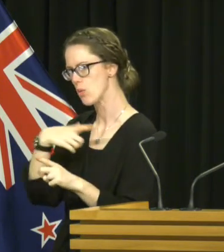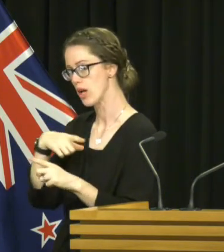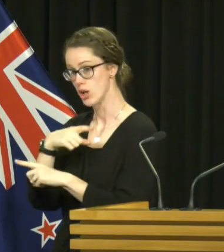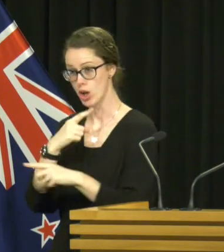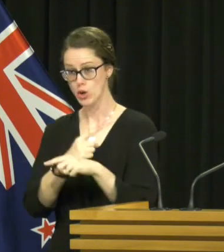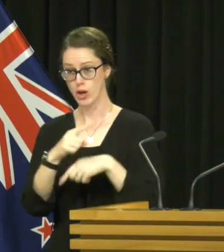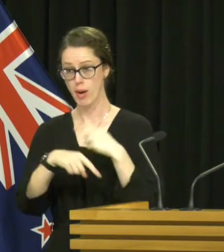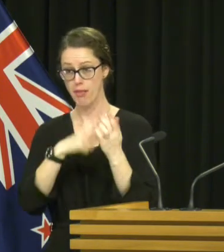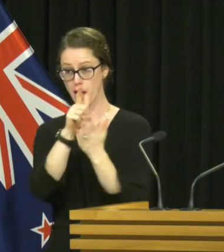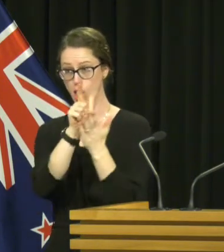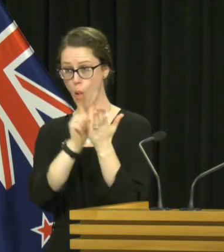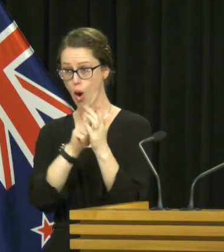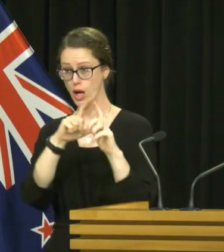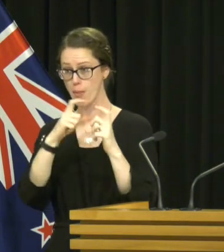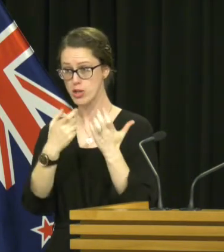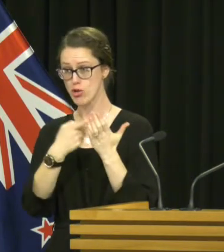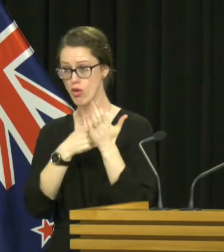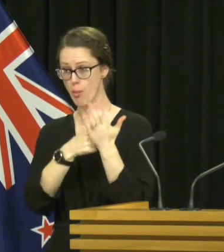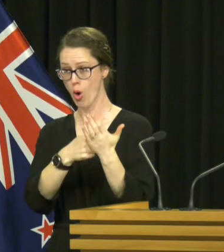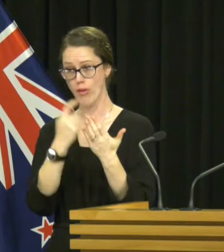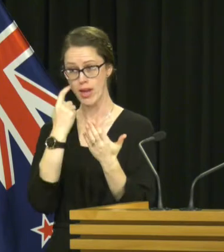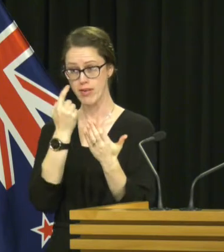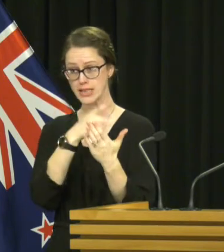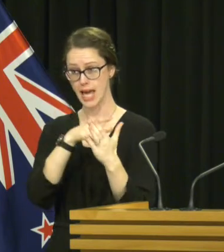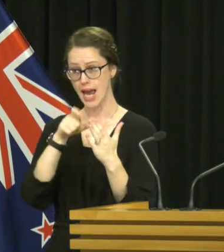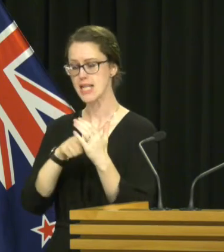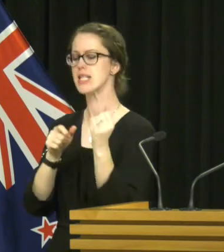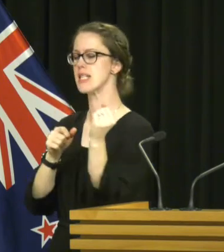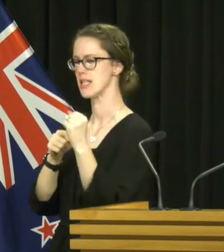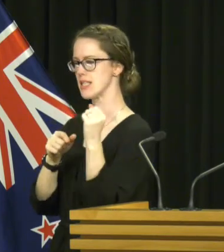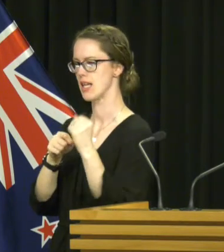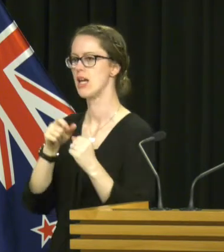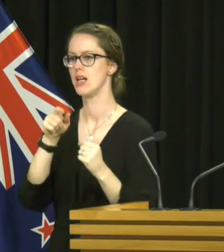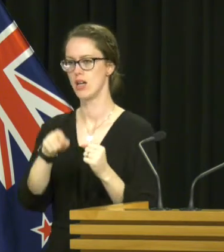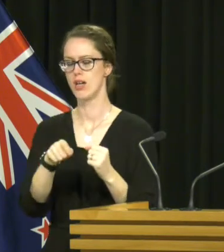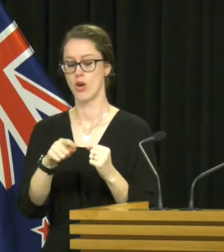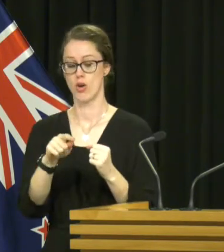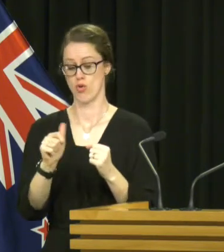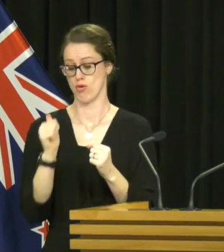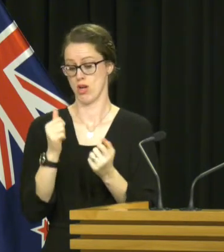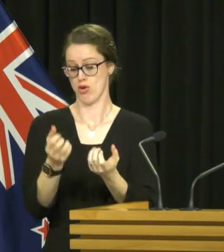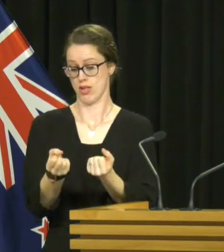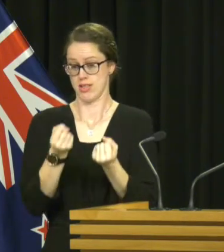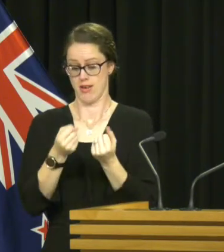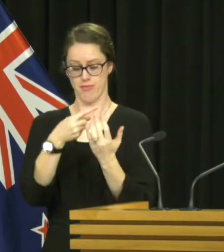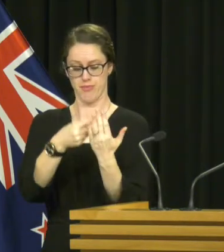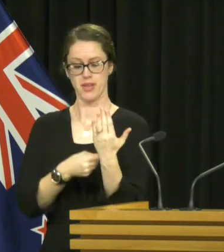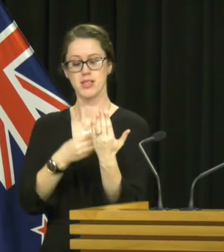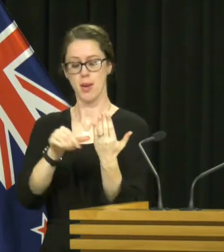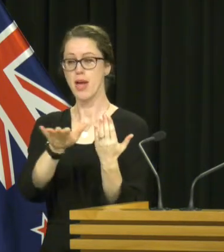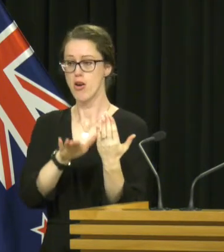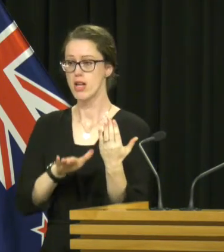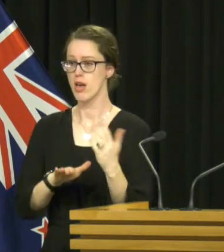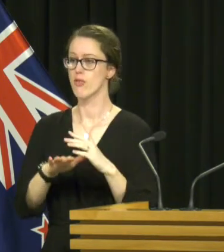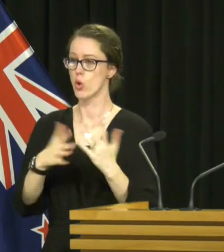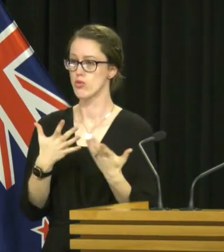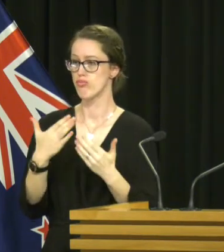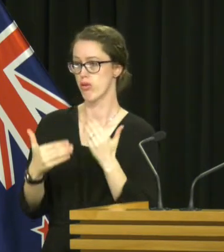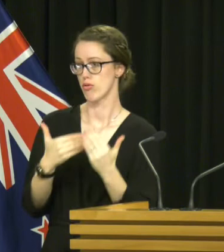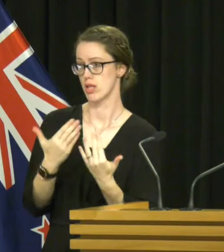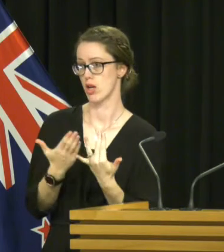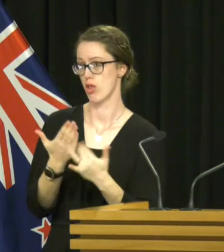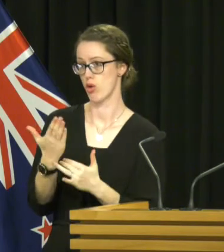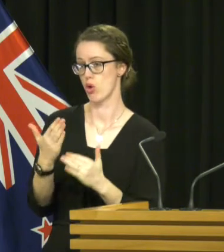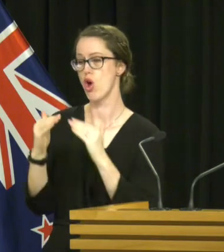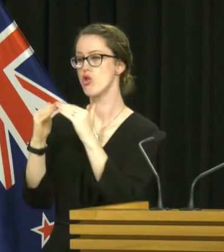making reference to the Law Commission report on the Evidence Act. Obviously, that's something that we've just received. There's some areas that we're obviously progressing through,